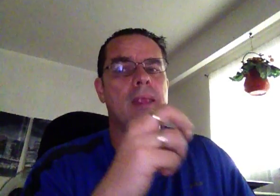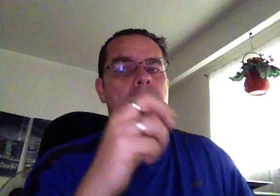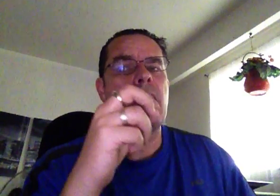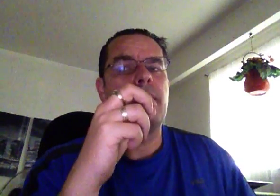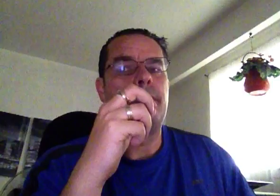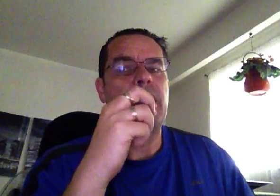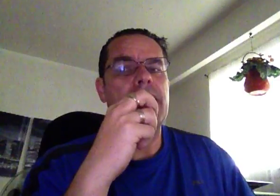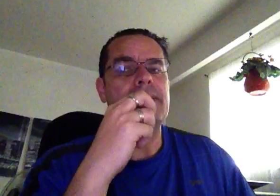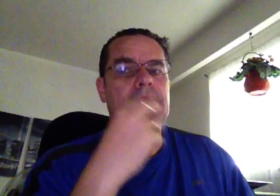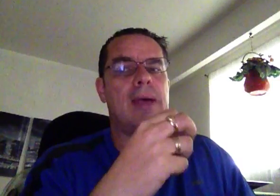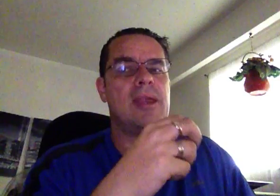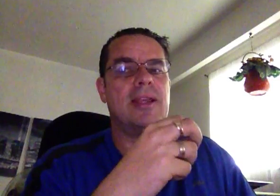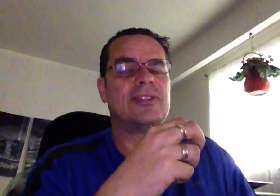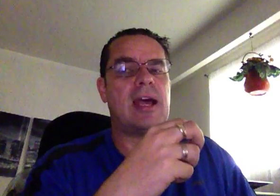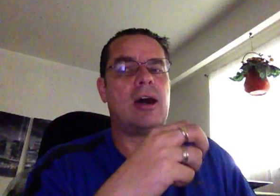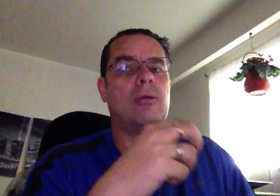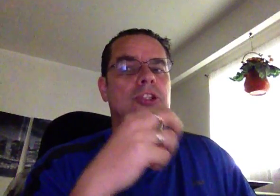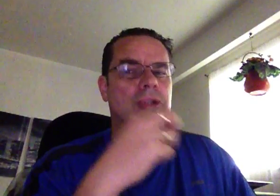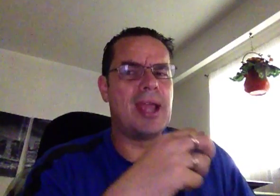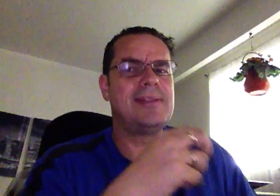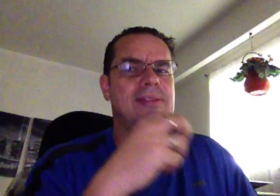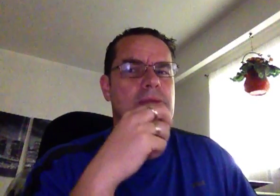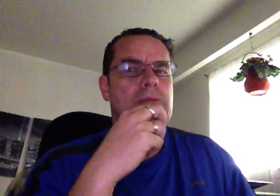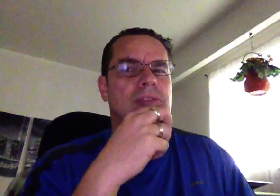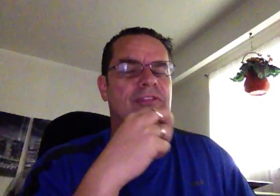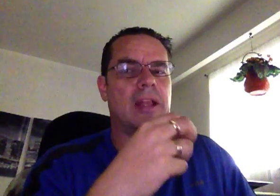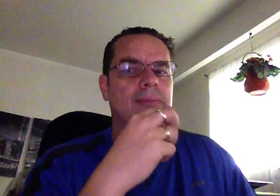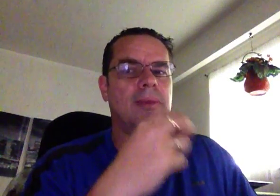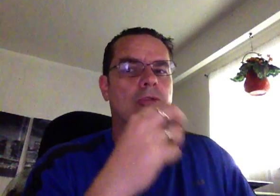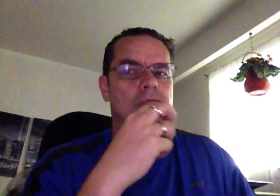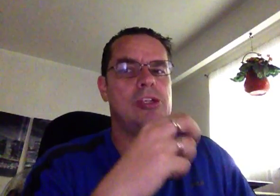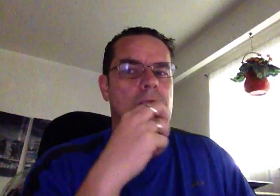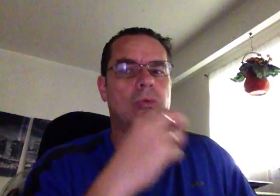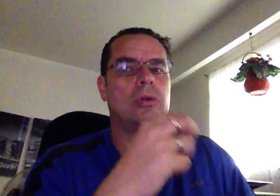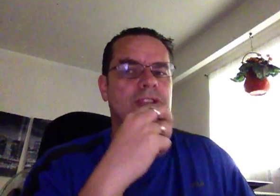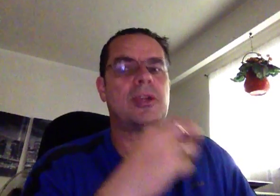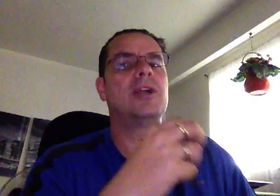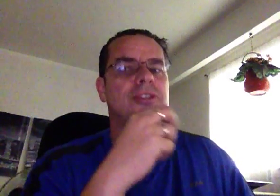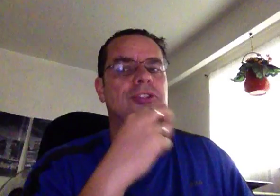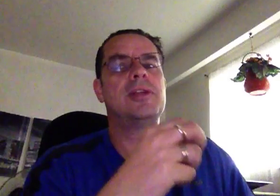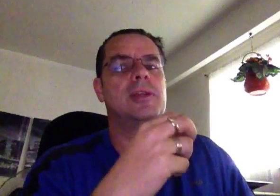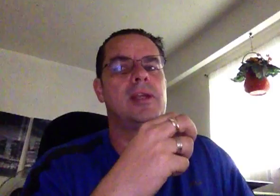My dilemma is now, trying to develop a real-world strategy and TradeLink